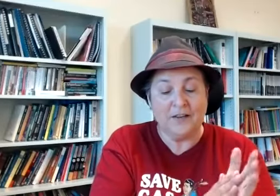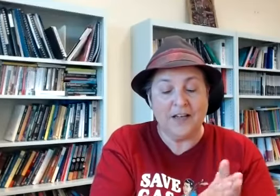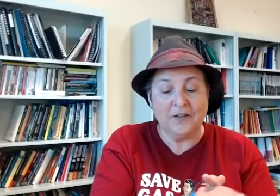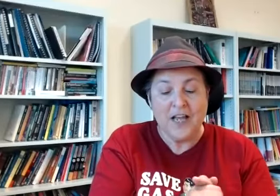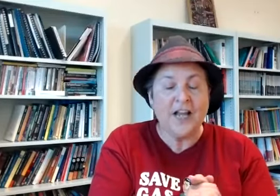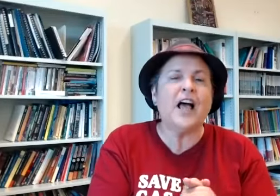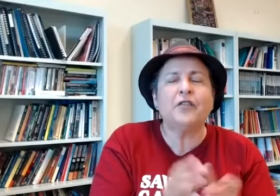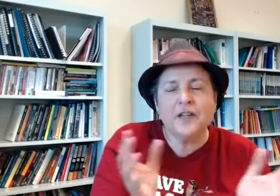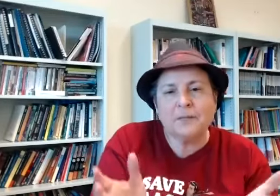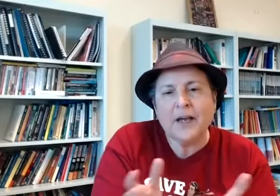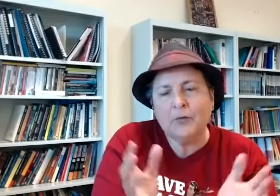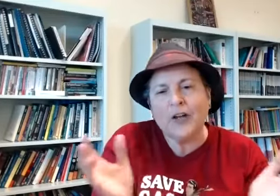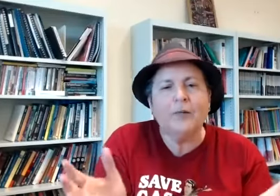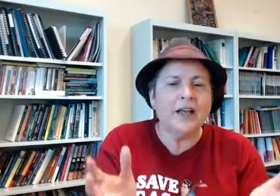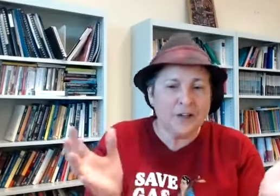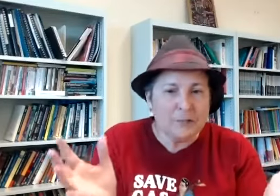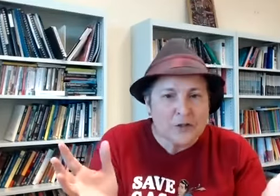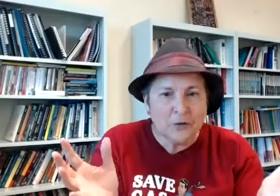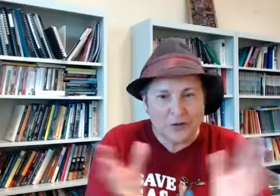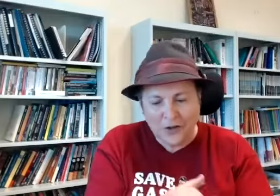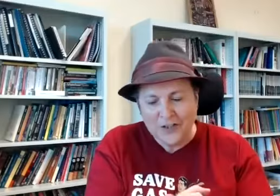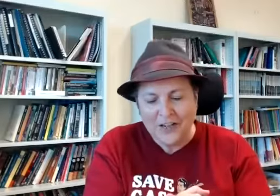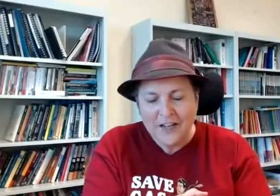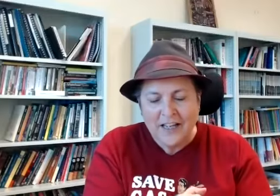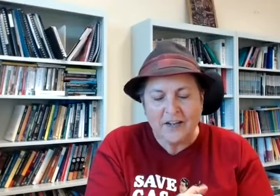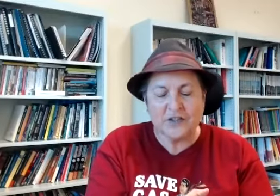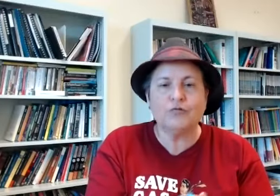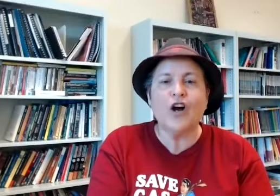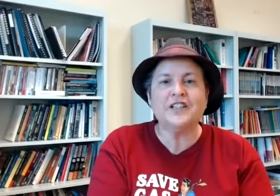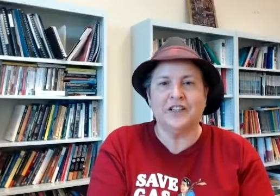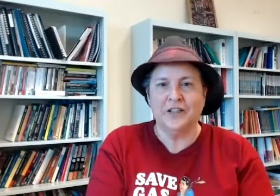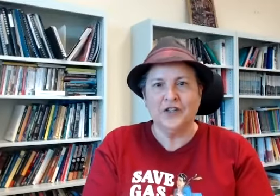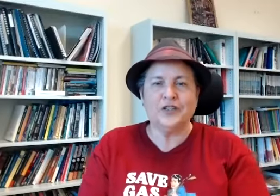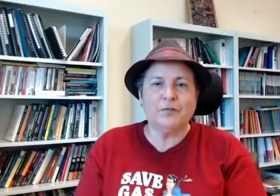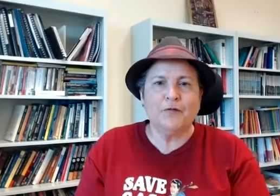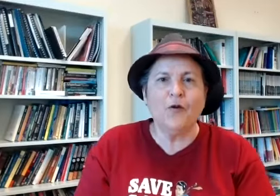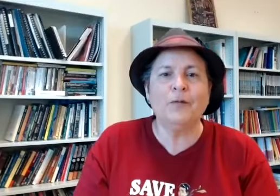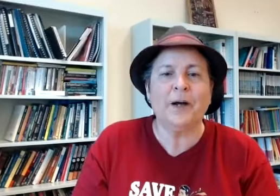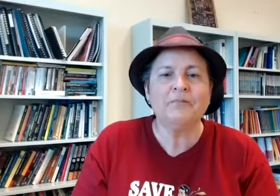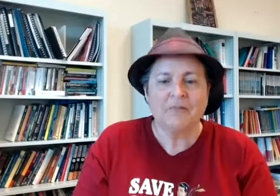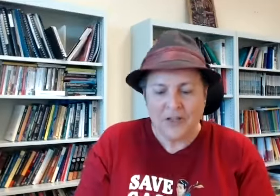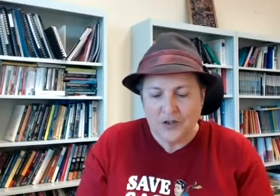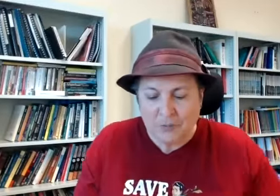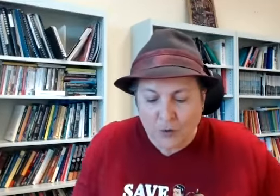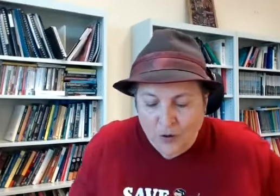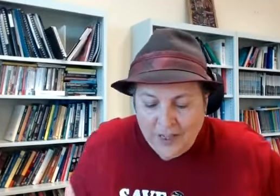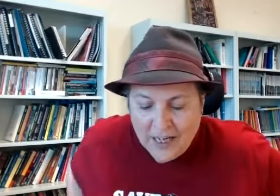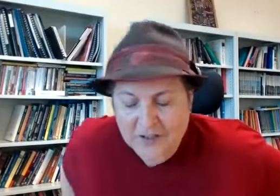and other things about her will come out as we talk no doubt Kath's a writer she's a performer she's a broadcaster